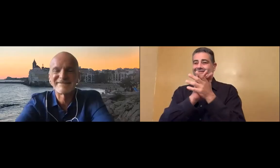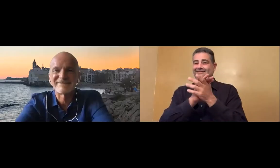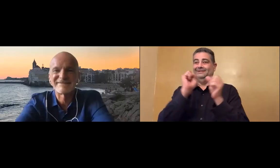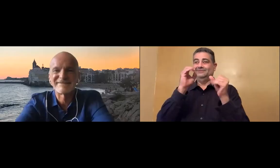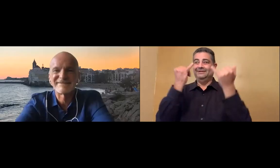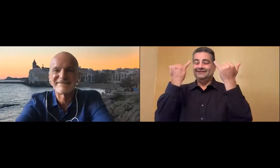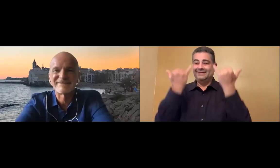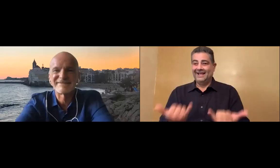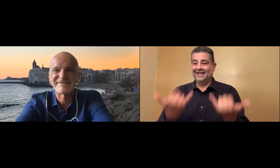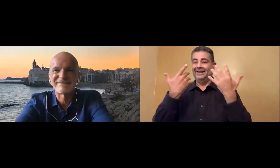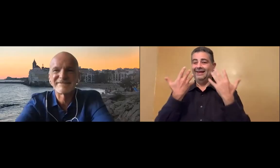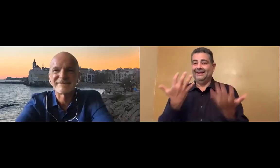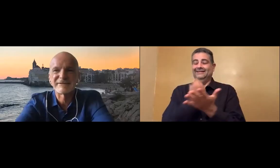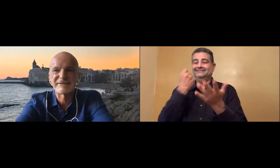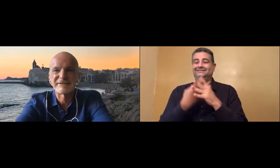Okay.